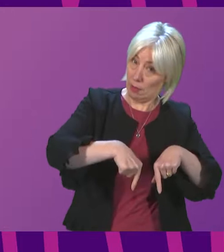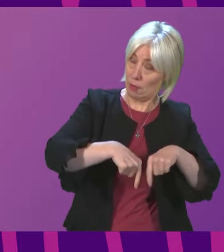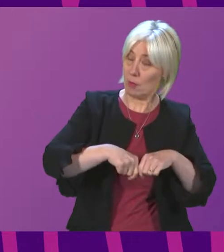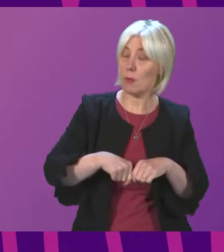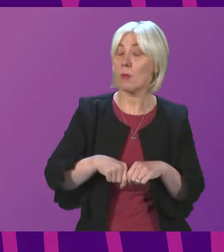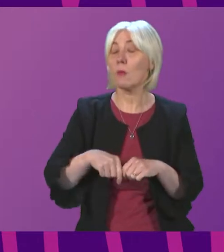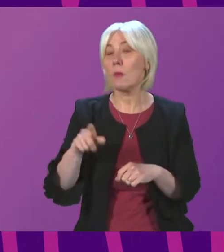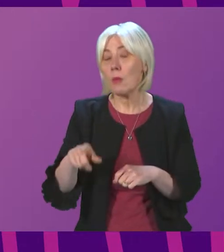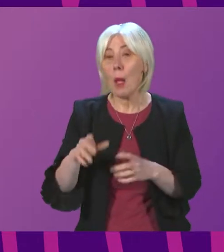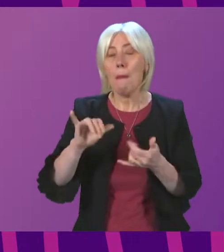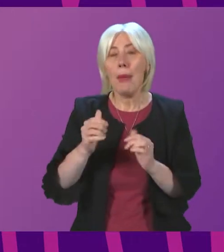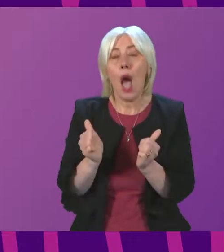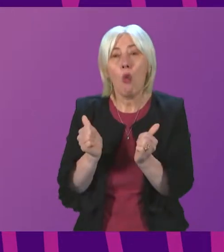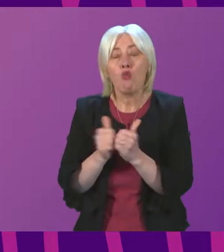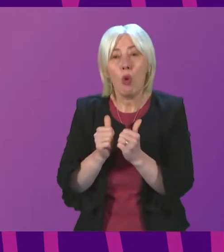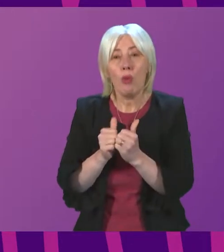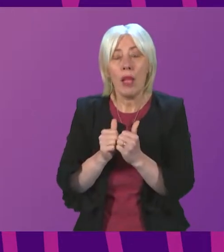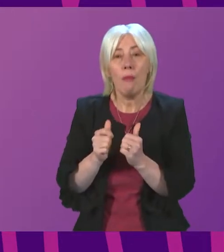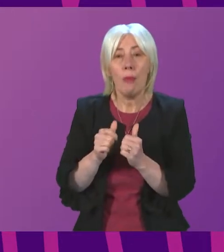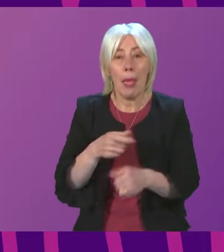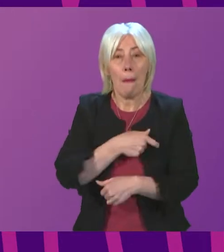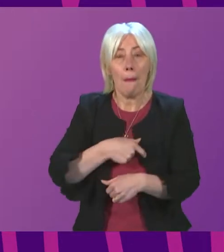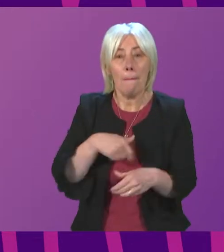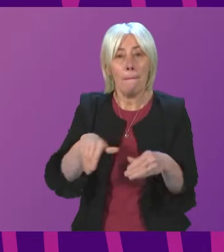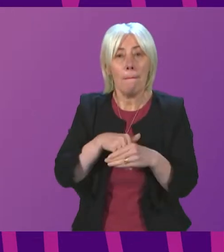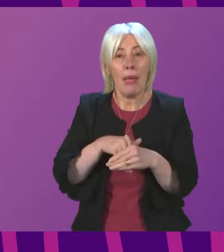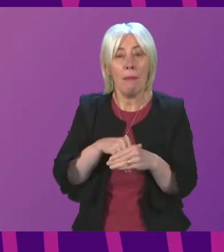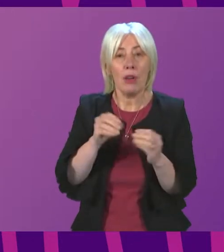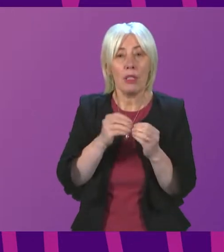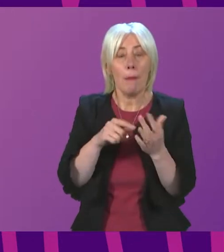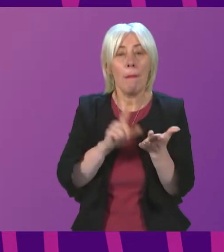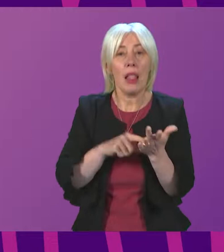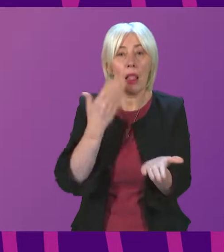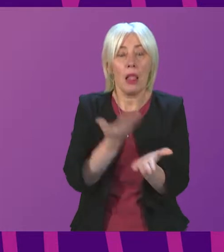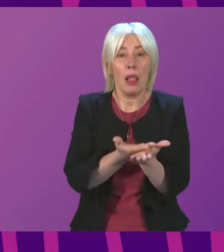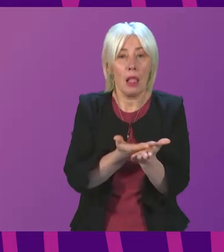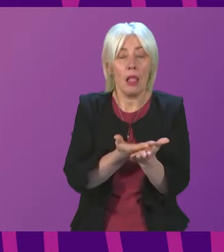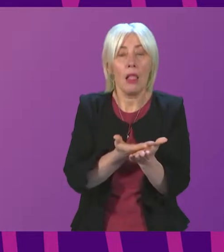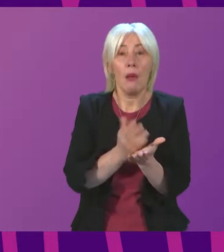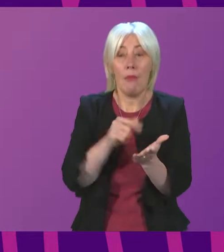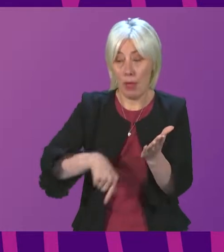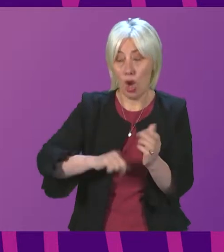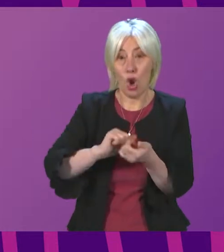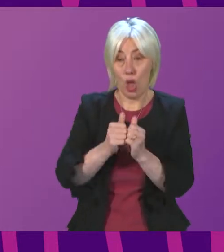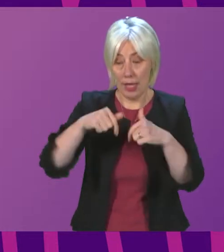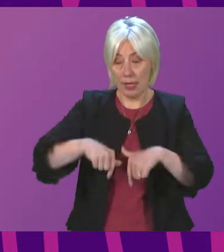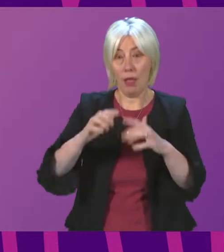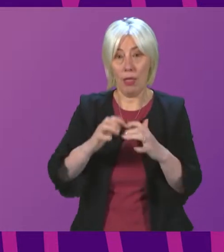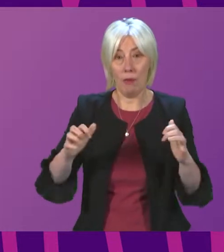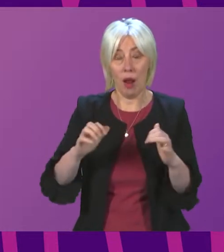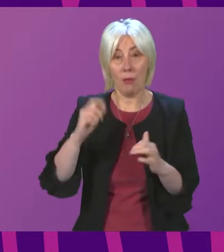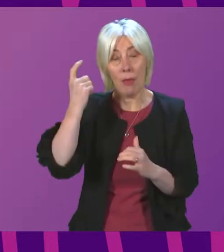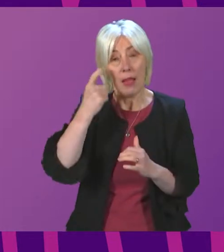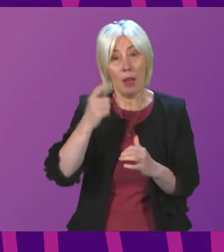the sort of thing that might be appropriate as a member's bill um in that sense and i do wonder whether colleagues in the parliament who might be considering